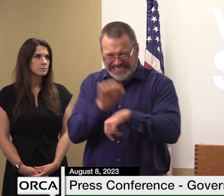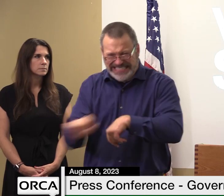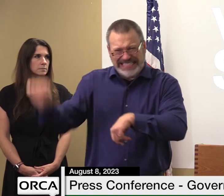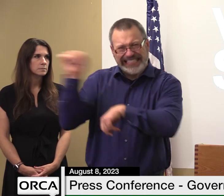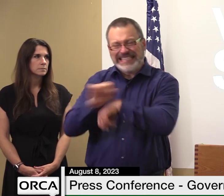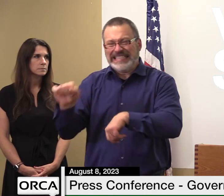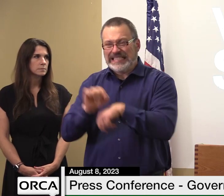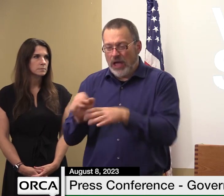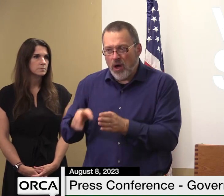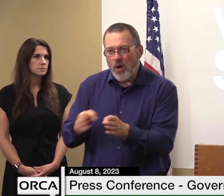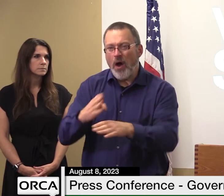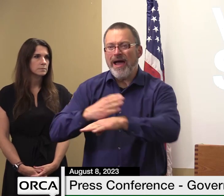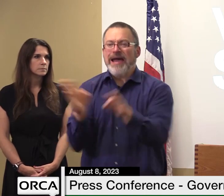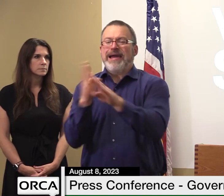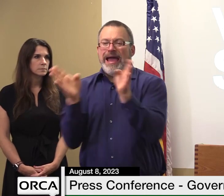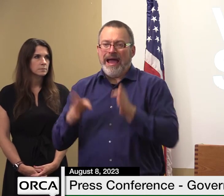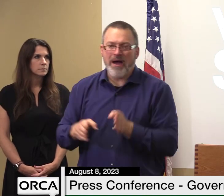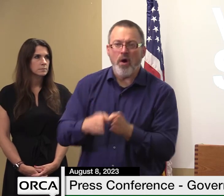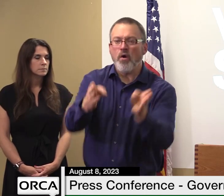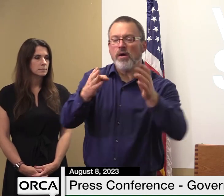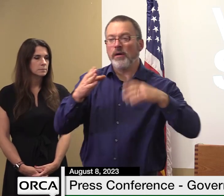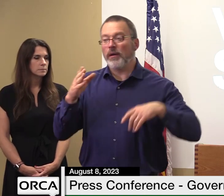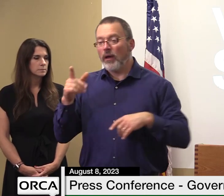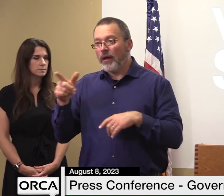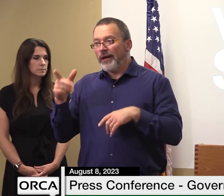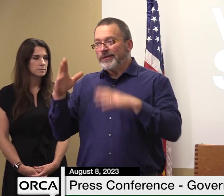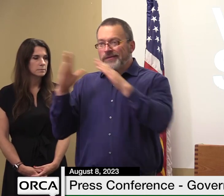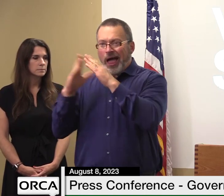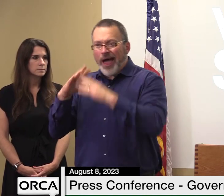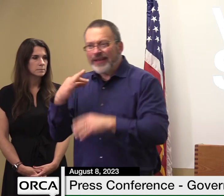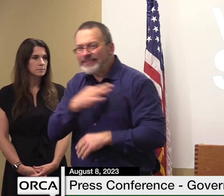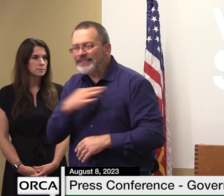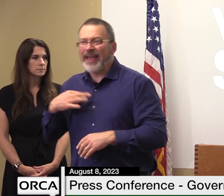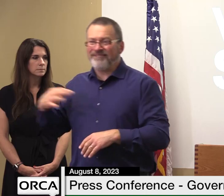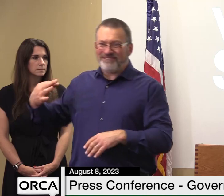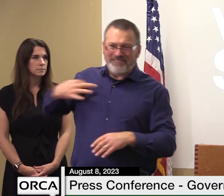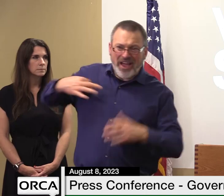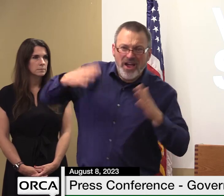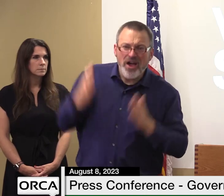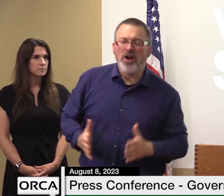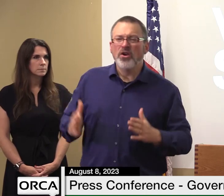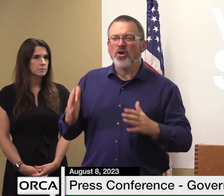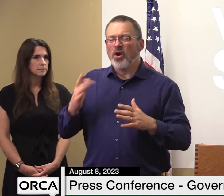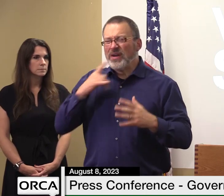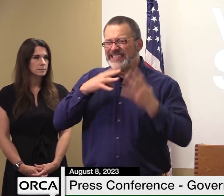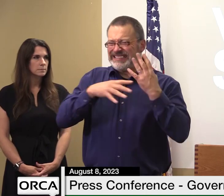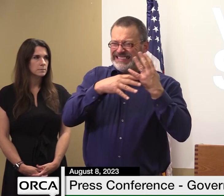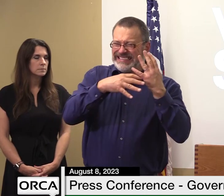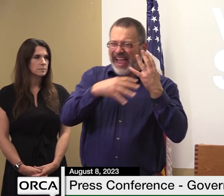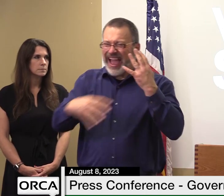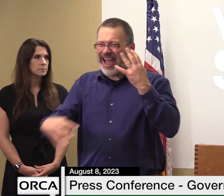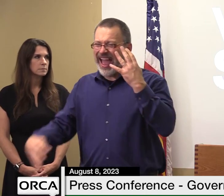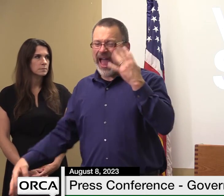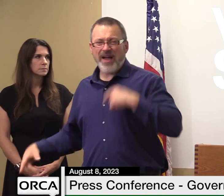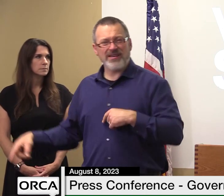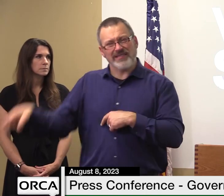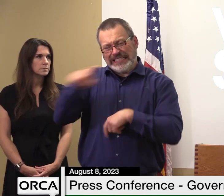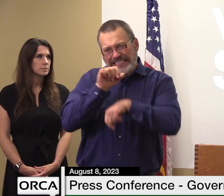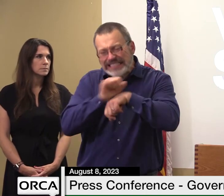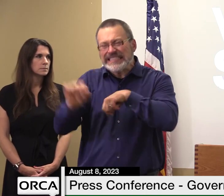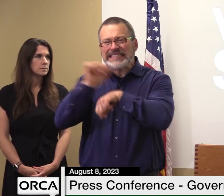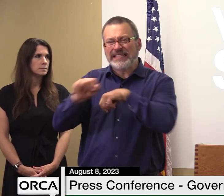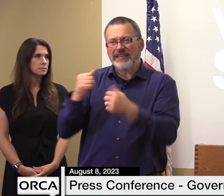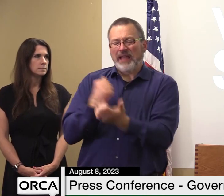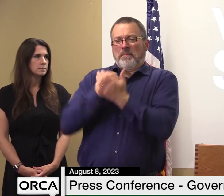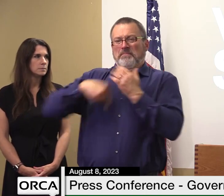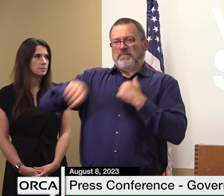emergency operations center workers volunteers and many many many others even though we continue to face obstacles because